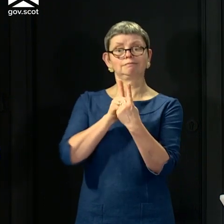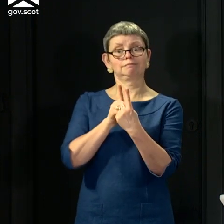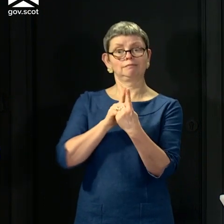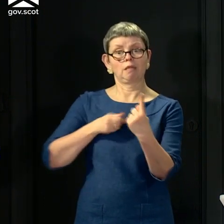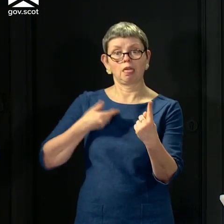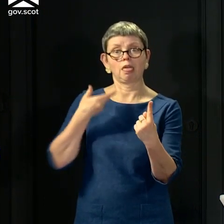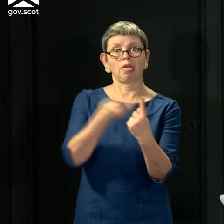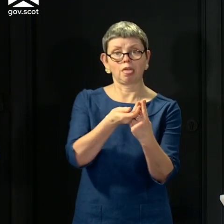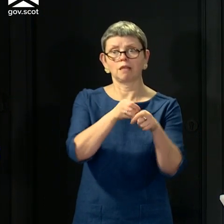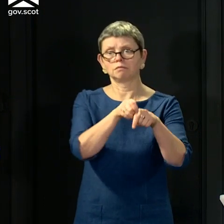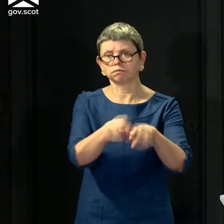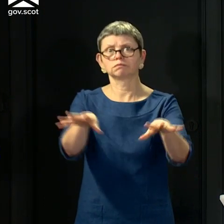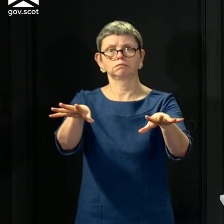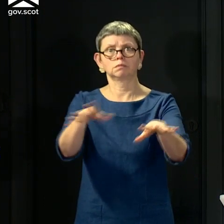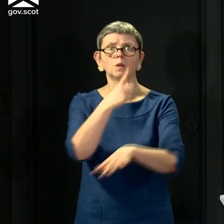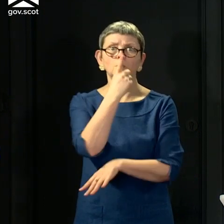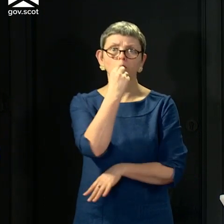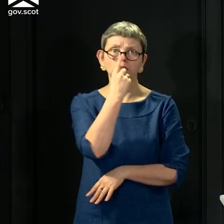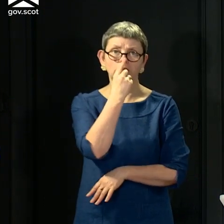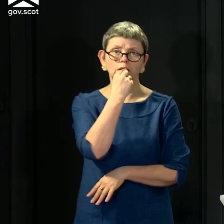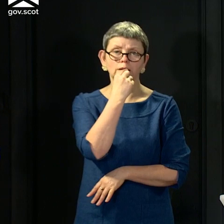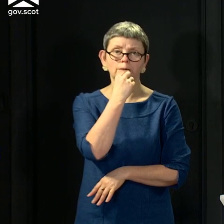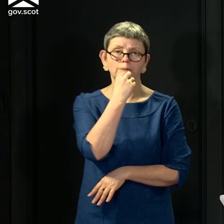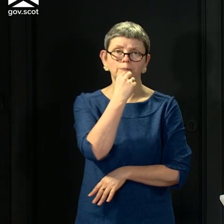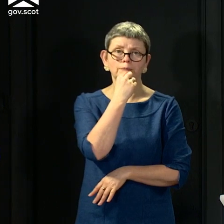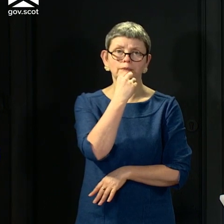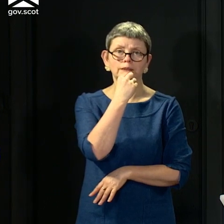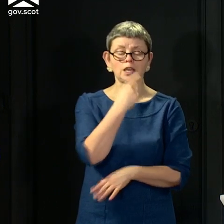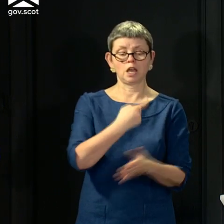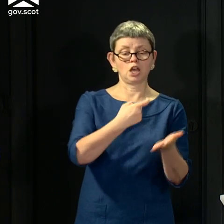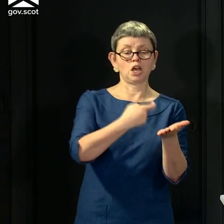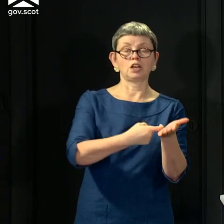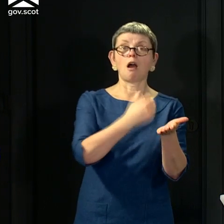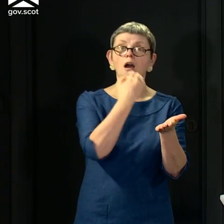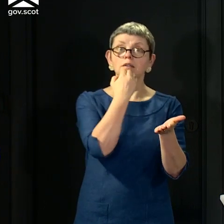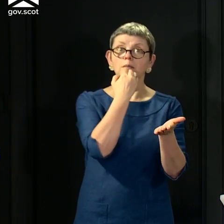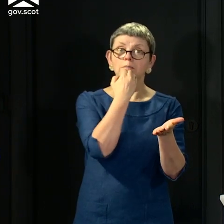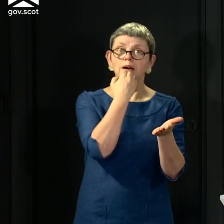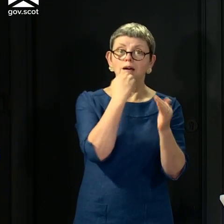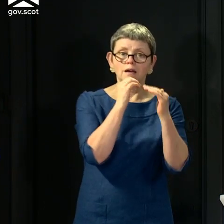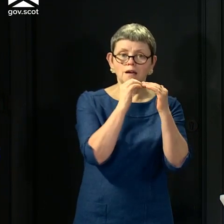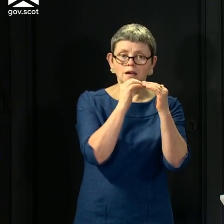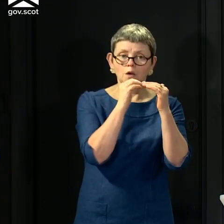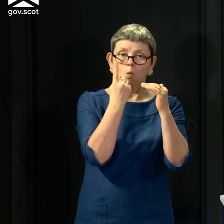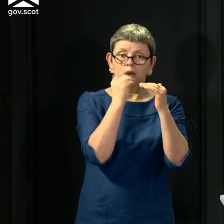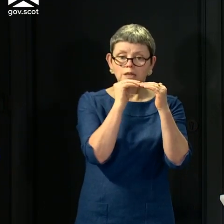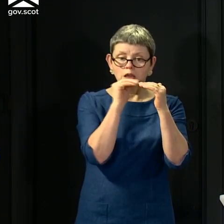those. And there is such a big difference between an R number at just under one and an R number just over one. It's the